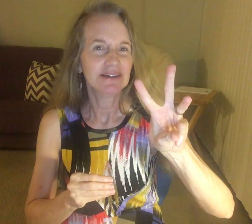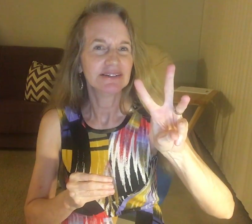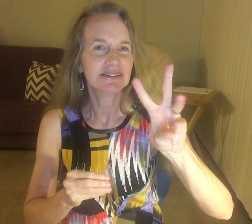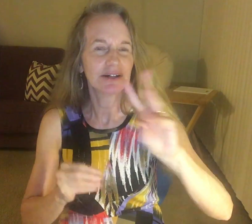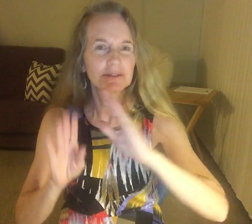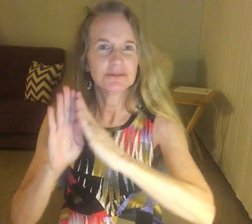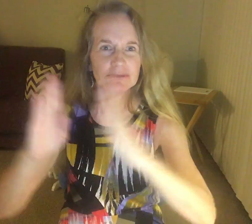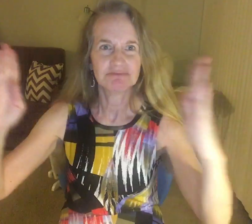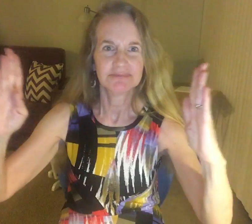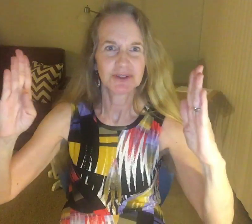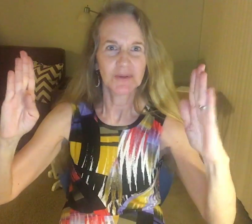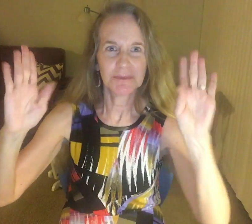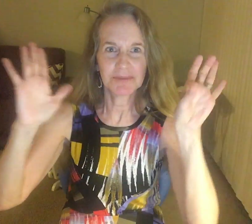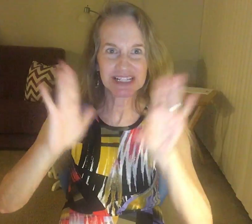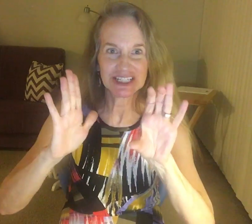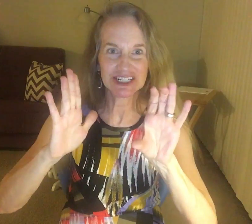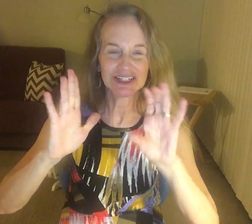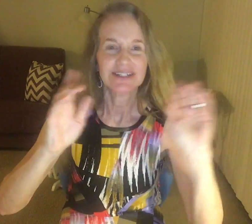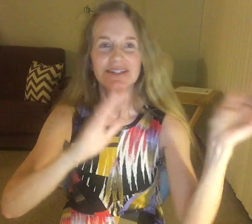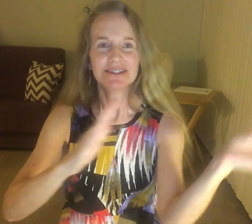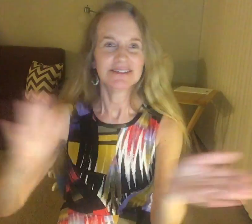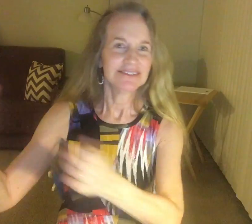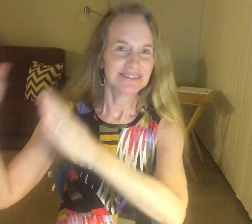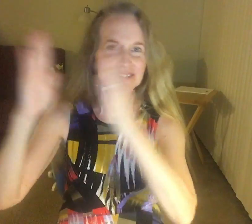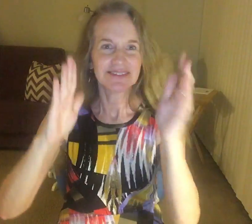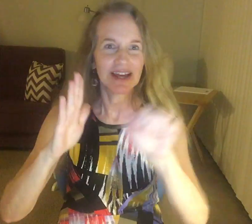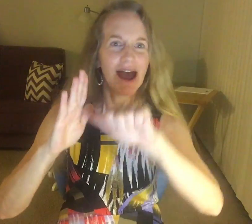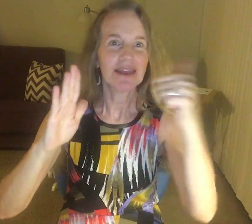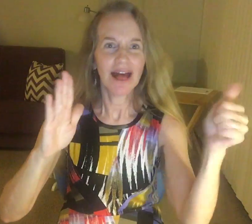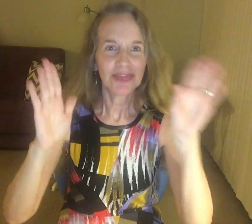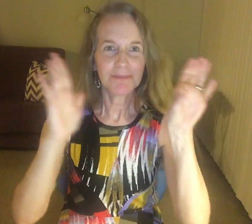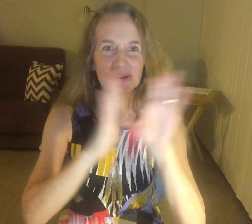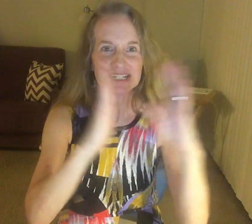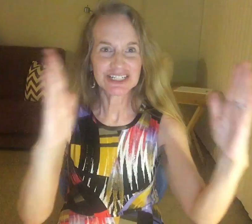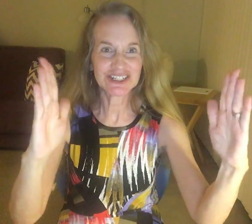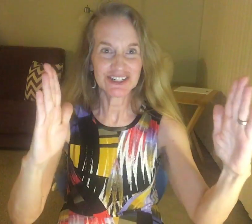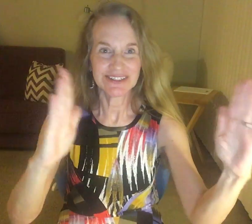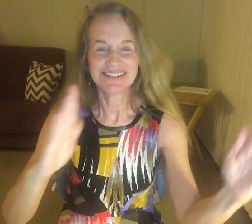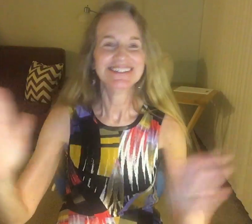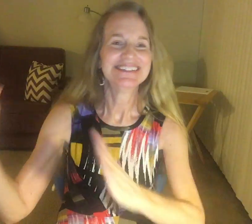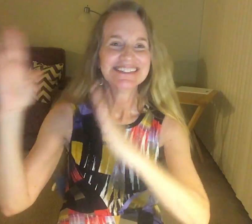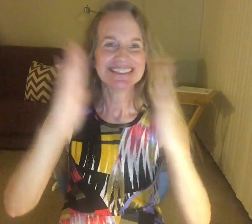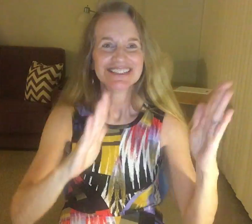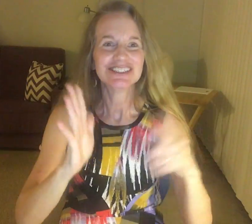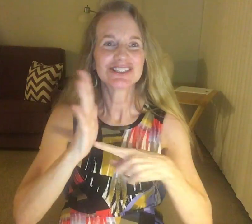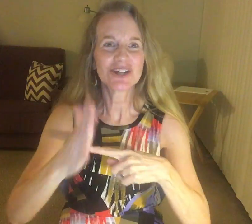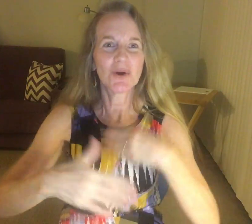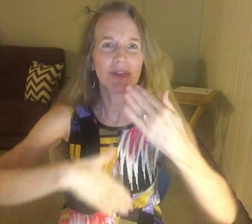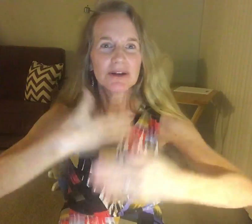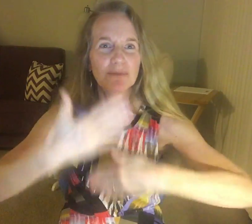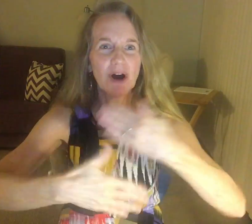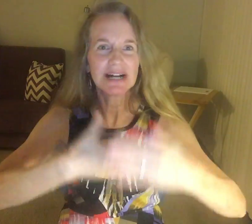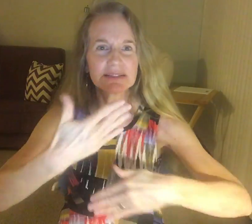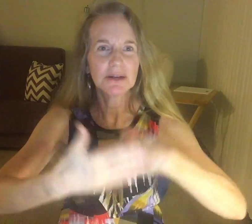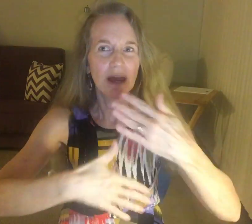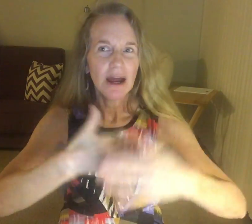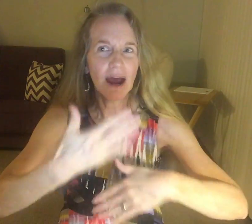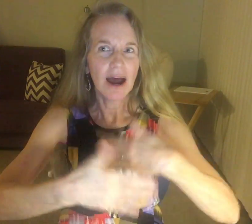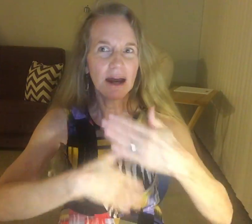Now, you just, you know, picture, another picture. So, they're probably, ah,